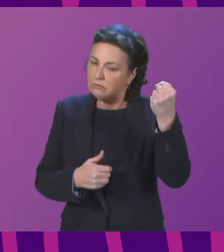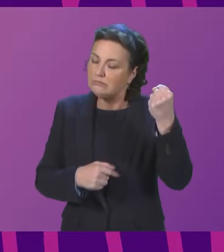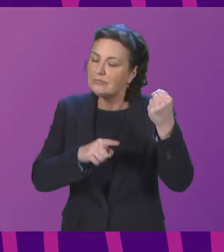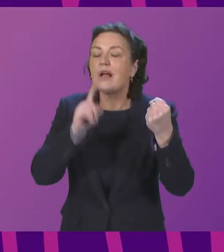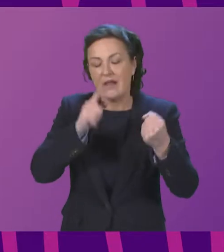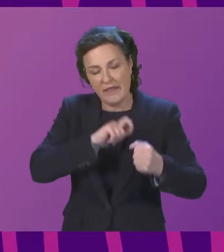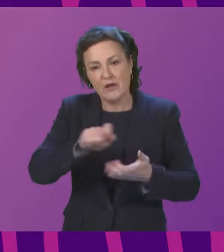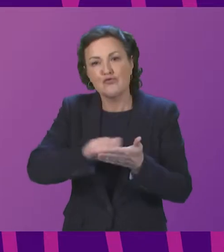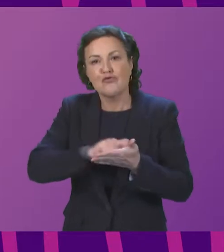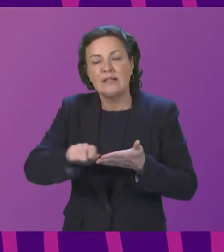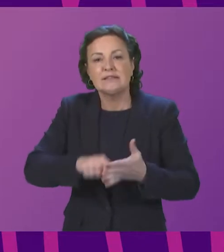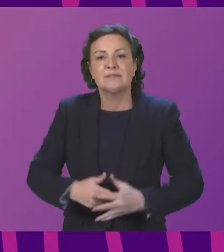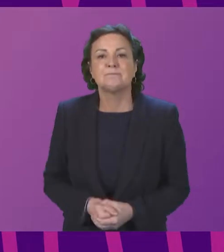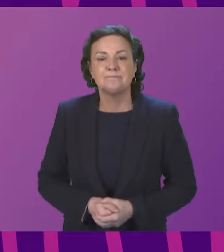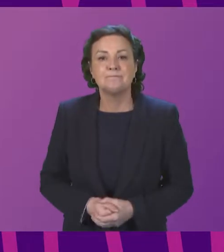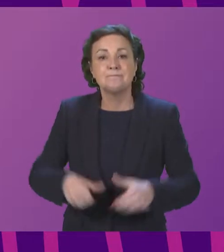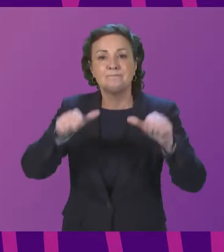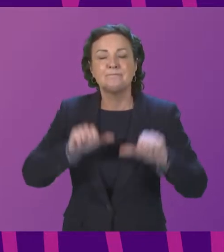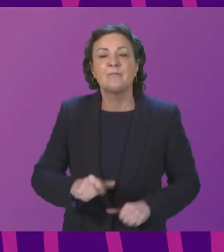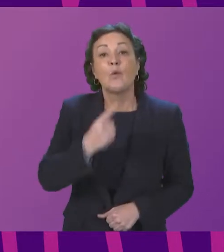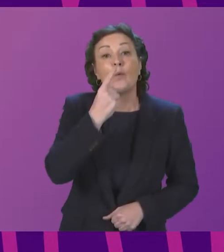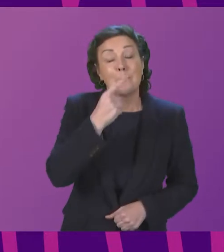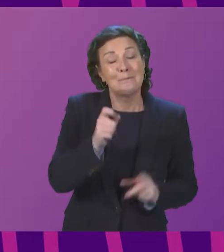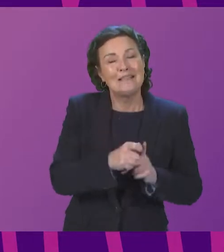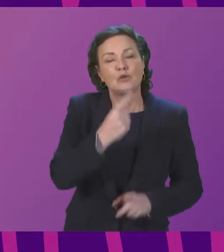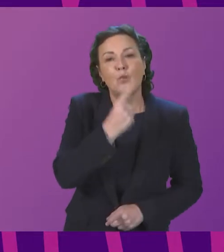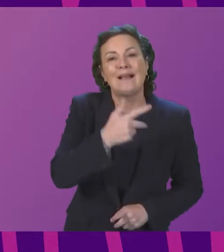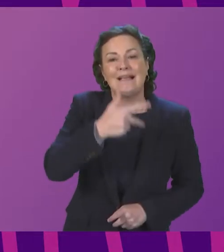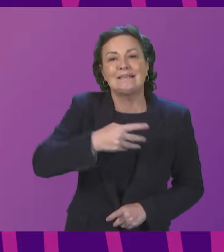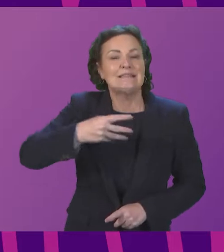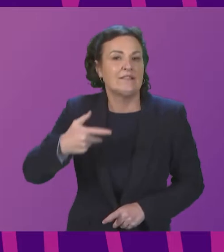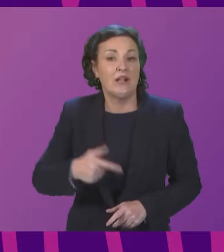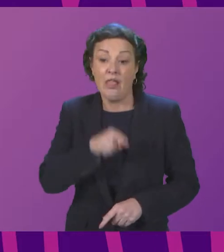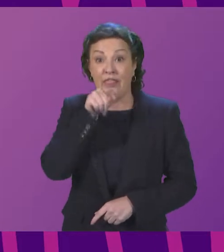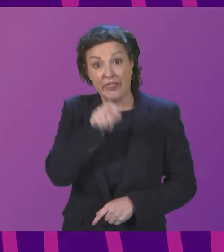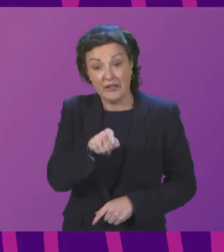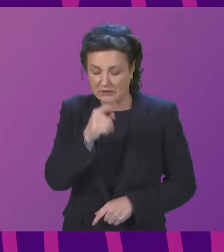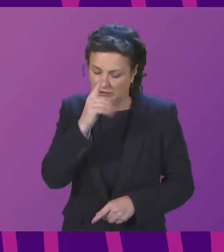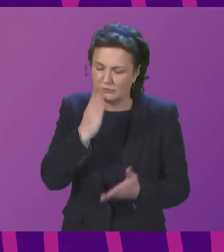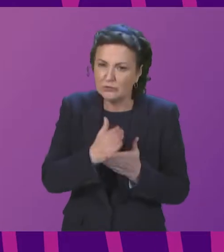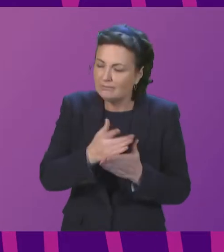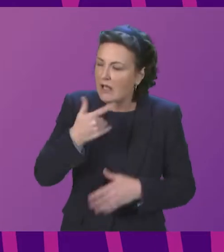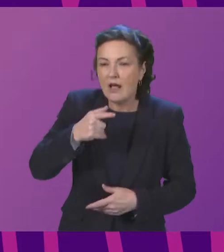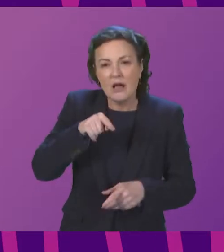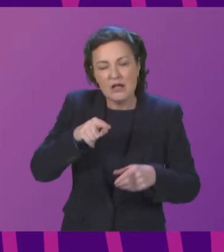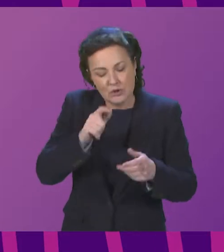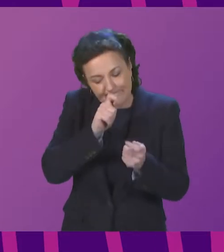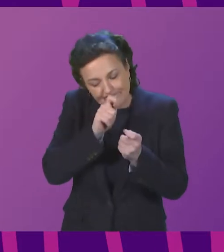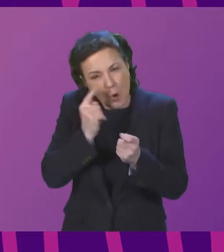Nature Scott. Petition number 1897, which is to reform certain of the procedures for the collection of council tax.